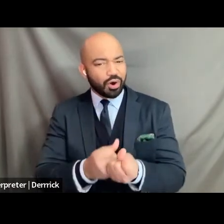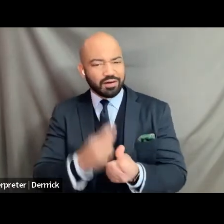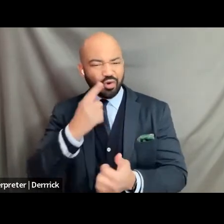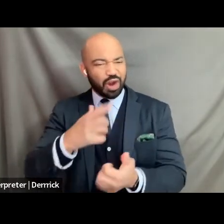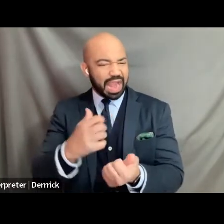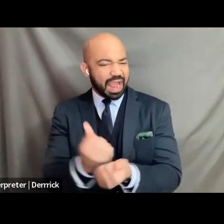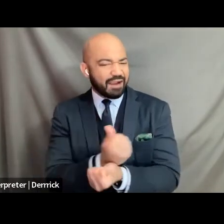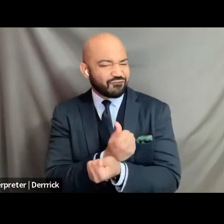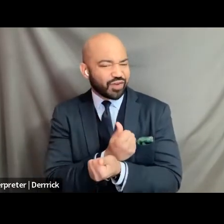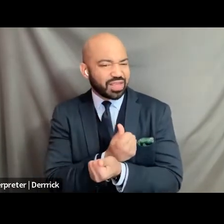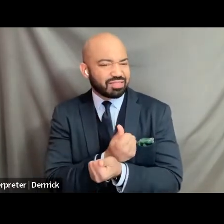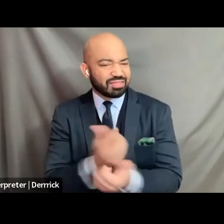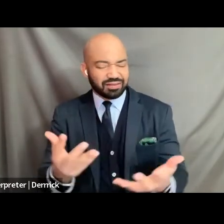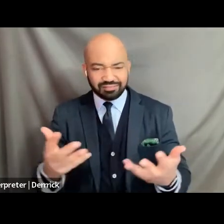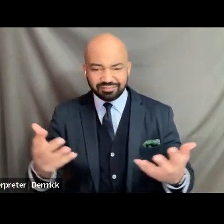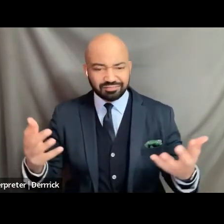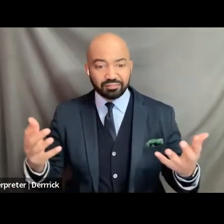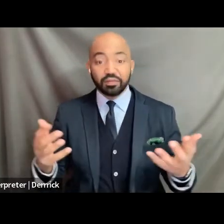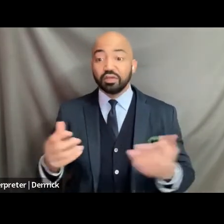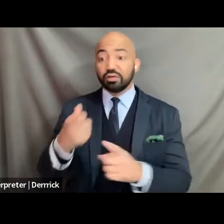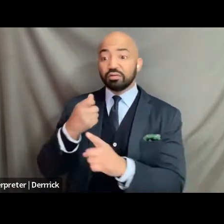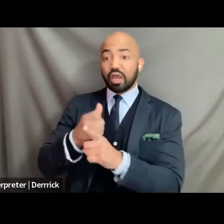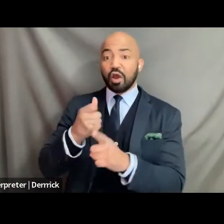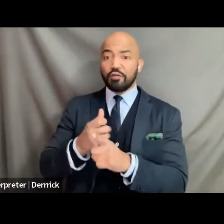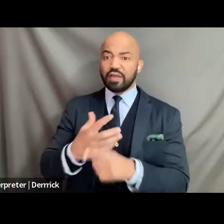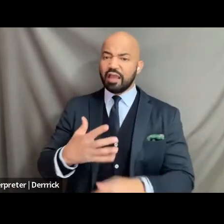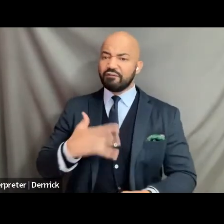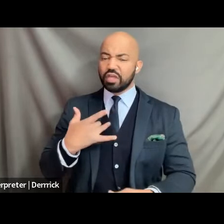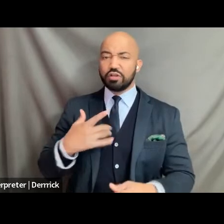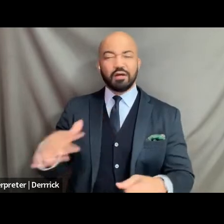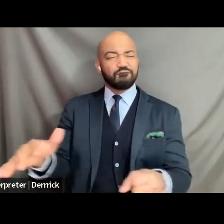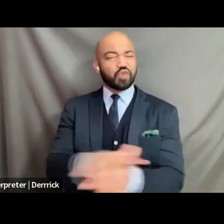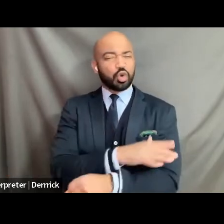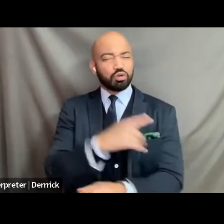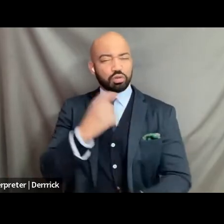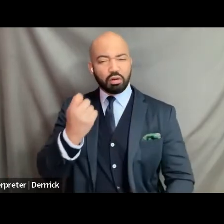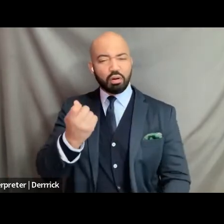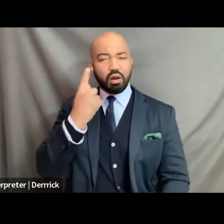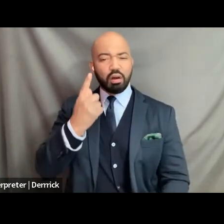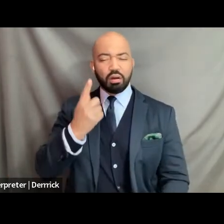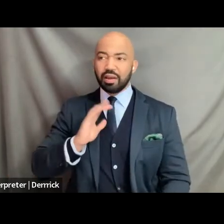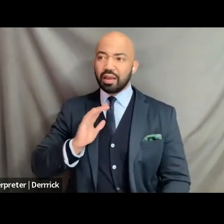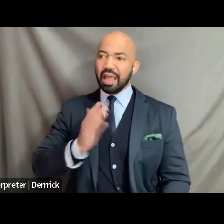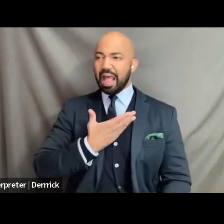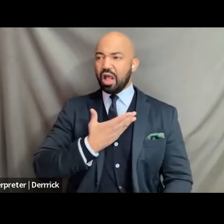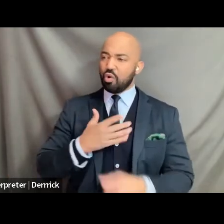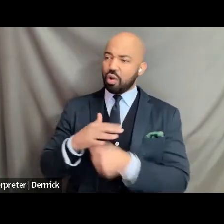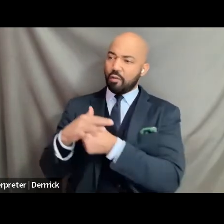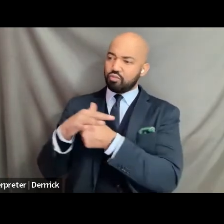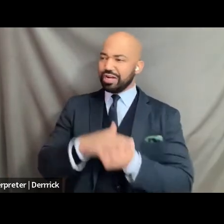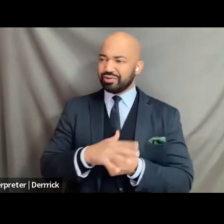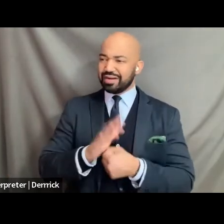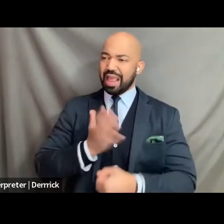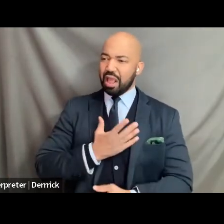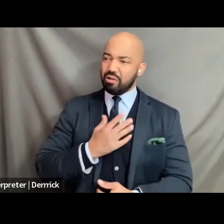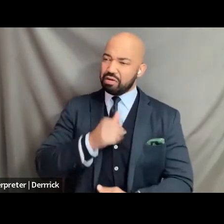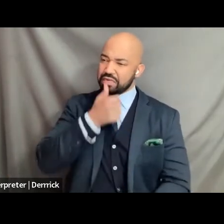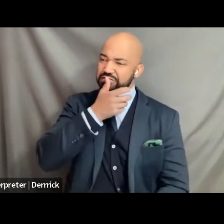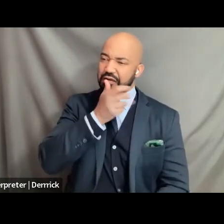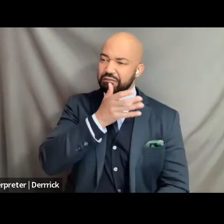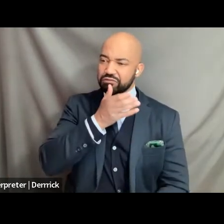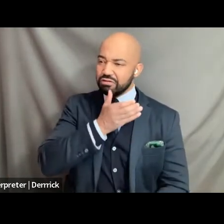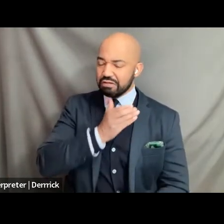in the sense and someone who is mutual in the sense of understanding our deepest depressions and sufferings to a certain extent right